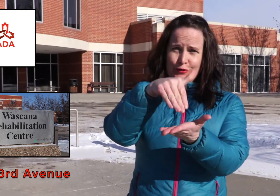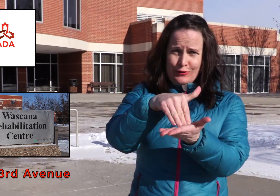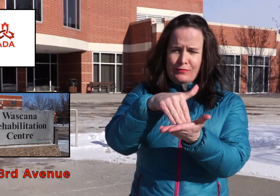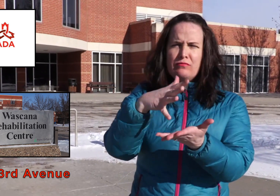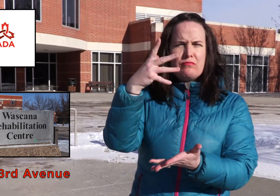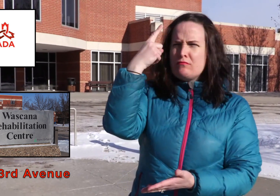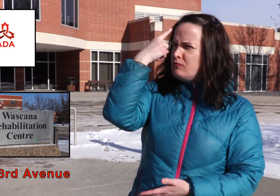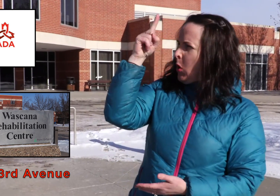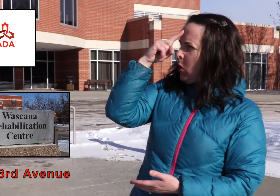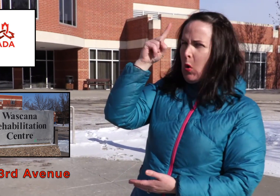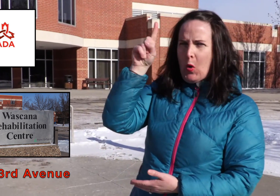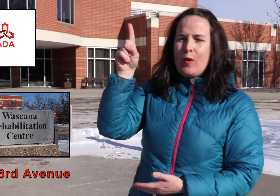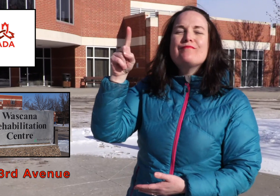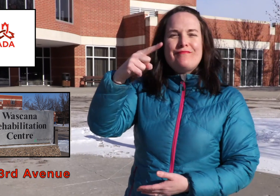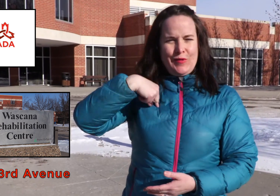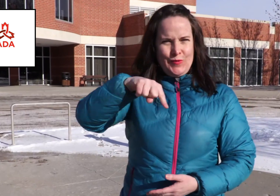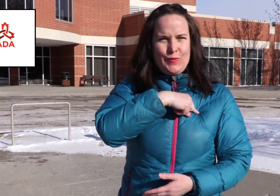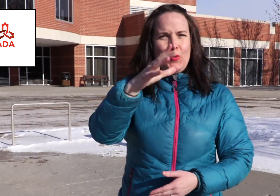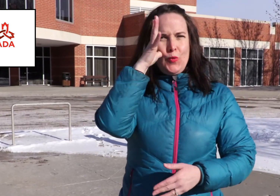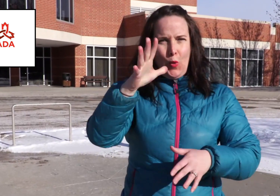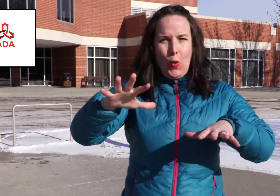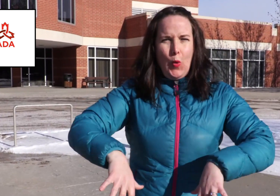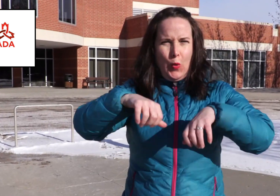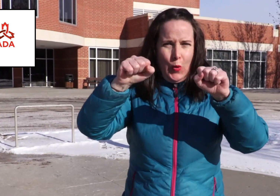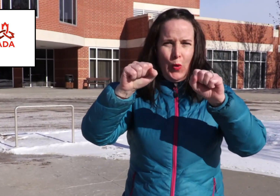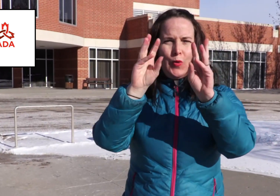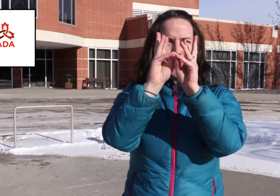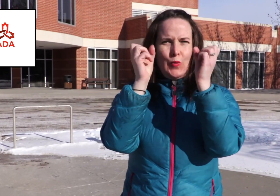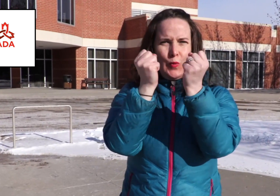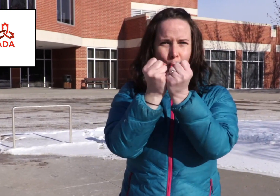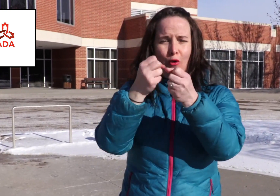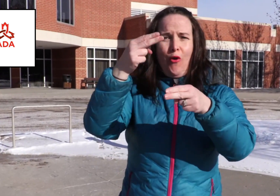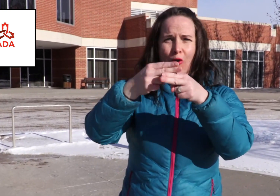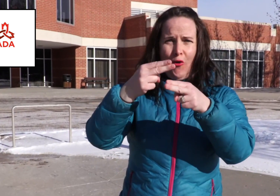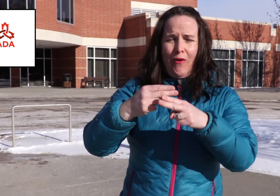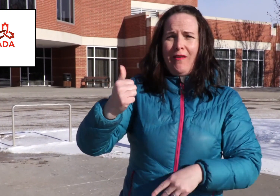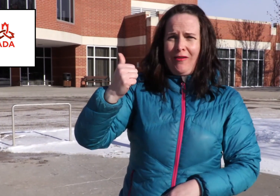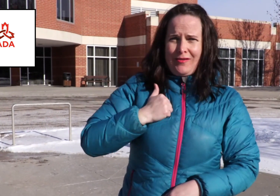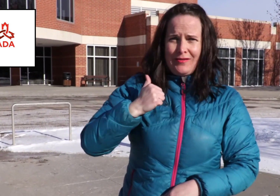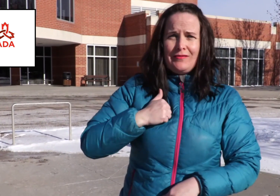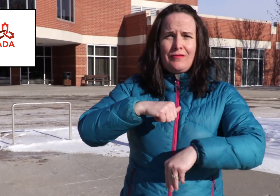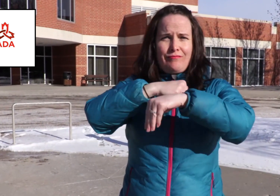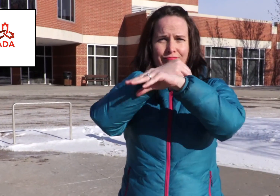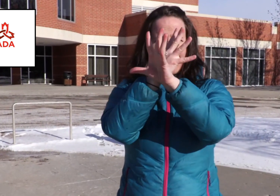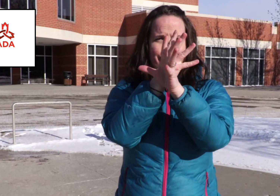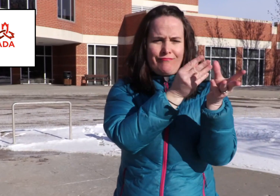Centre. And the reason why I am here is because we are going to be having a workshop called Canada